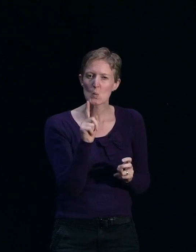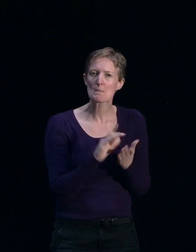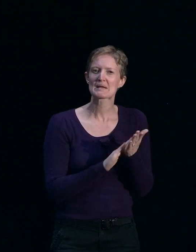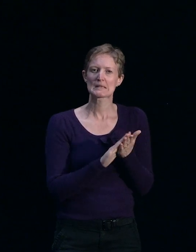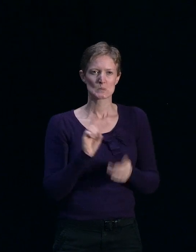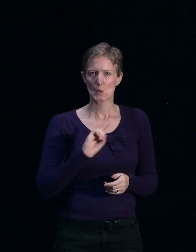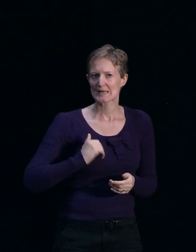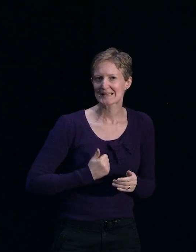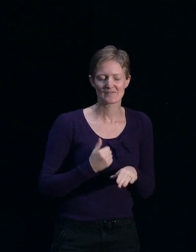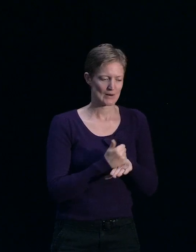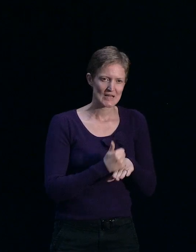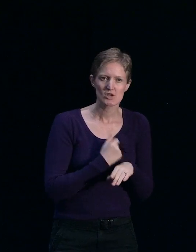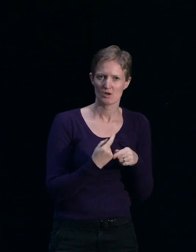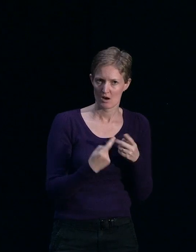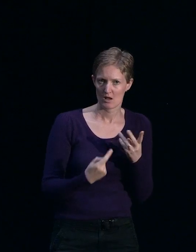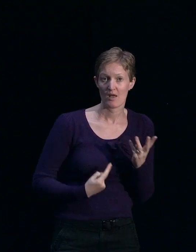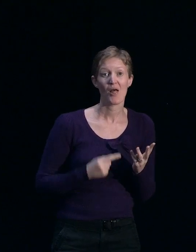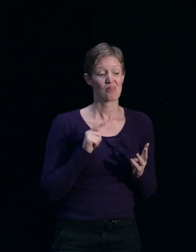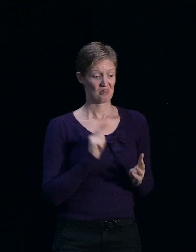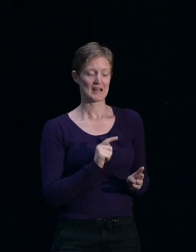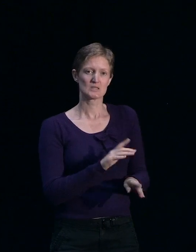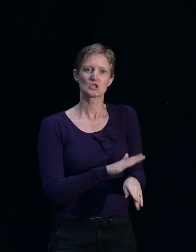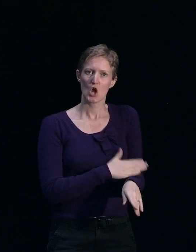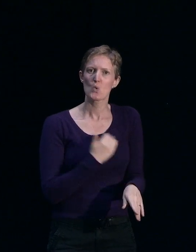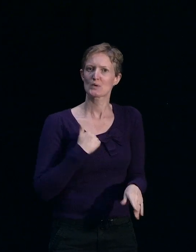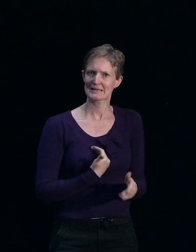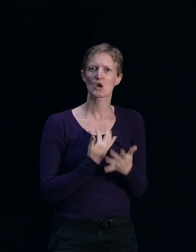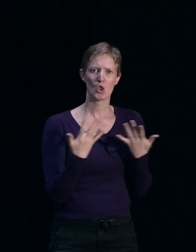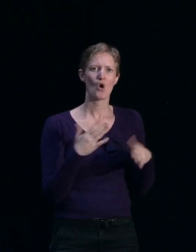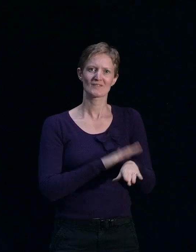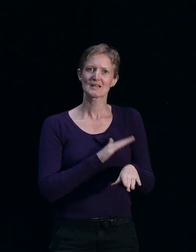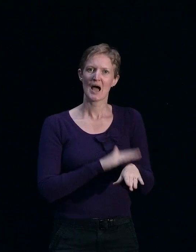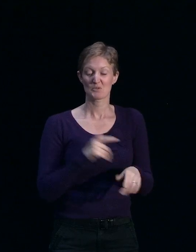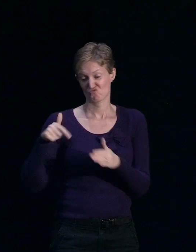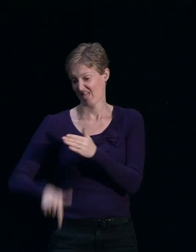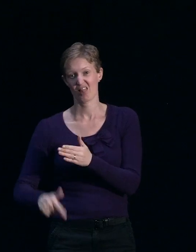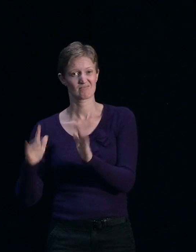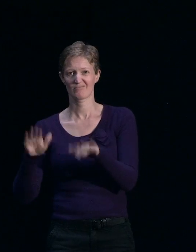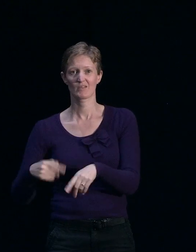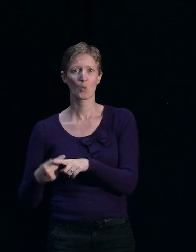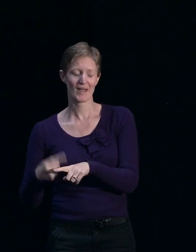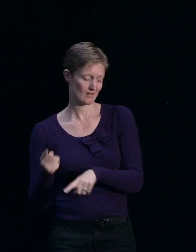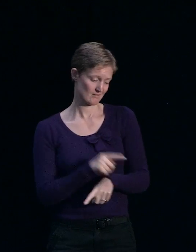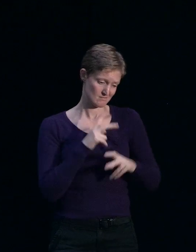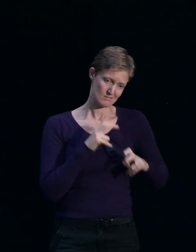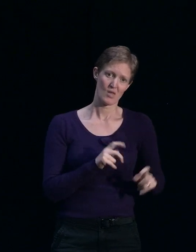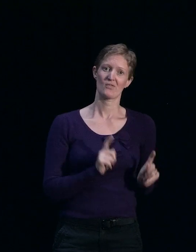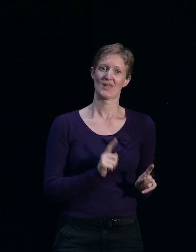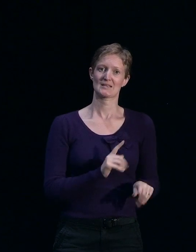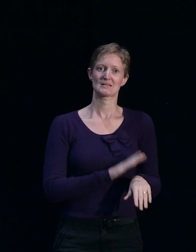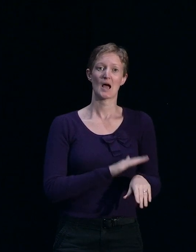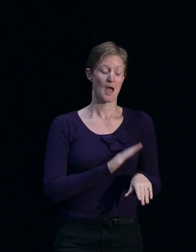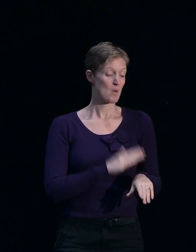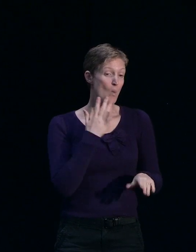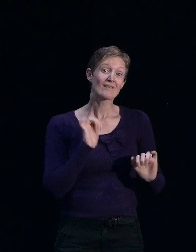a lot of the time, in fact longer than the drilling. And once that data has been analysed, then the structural engineer